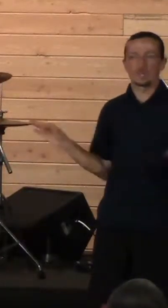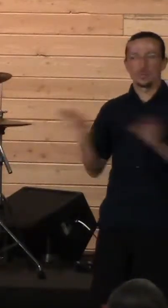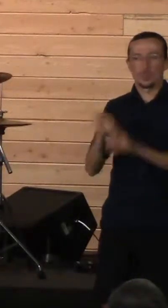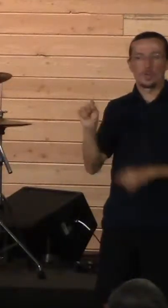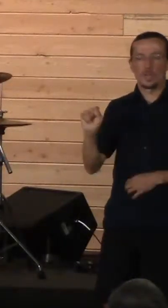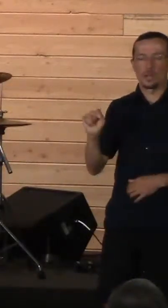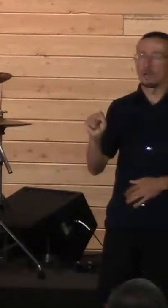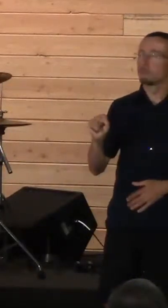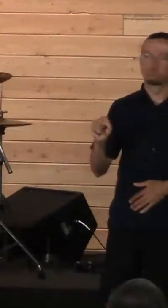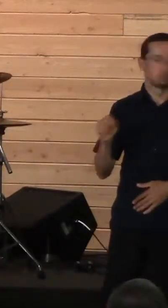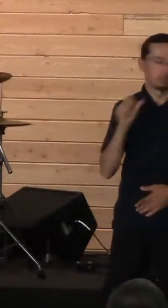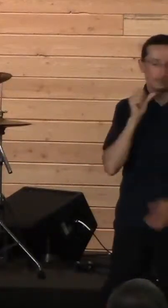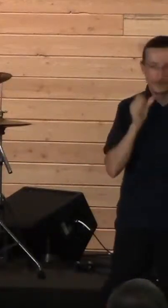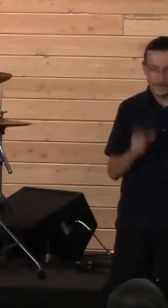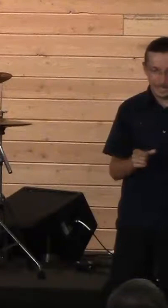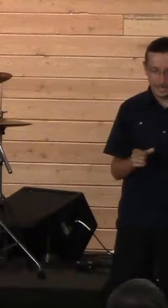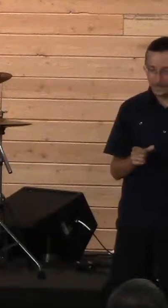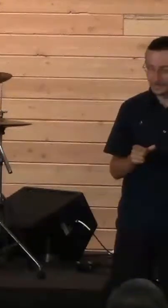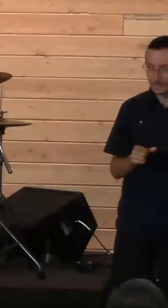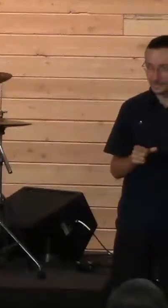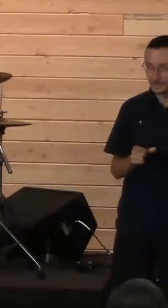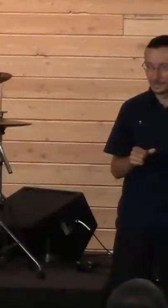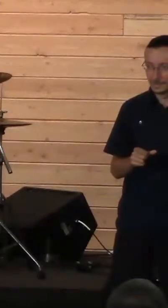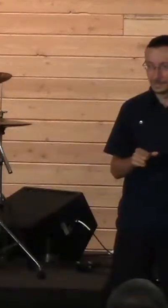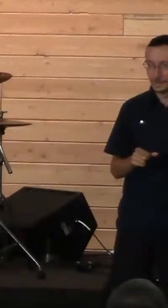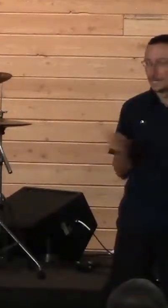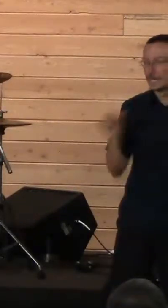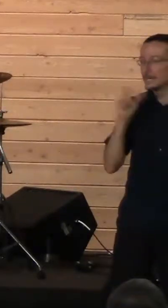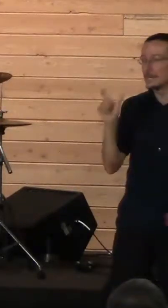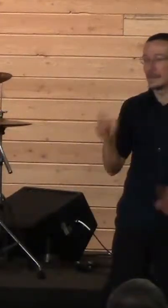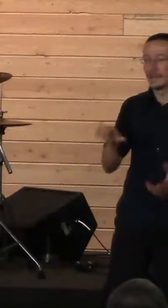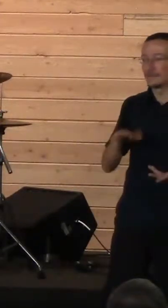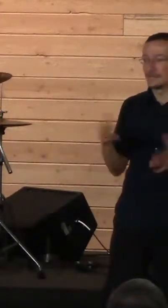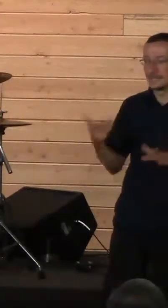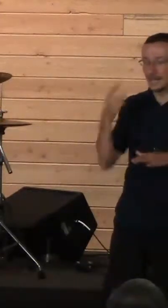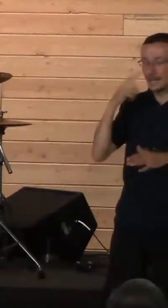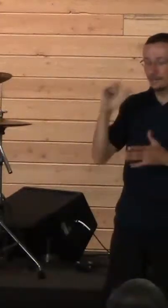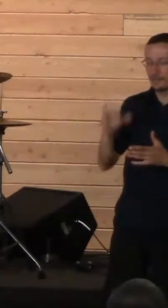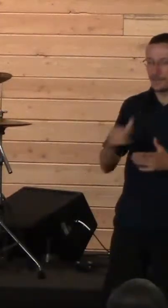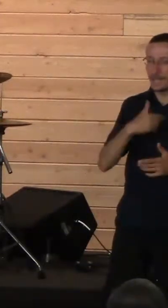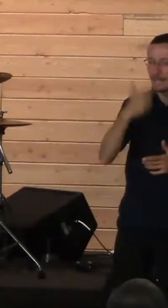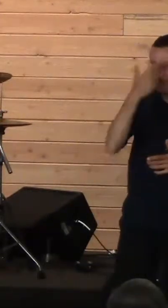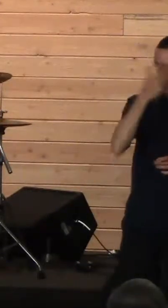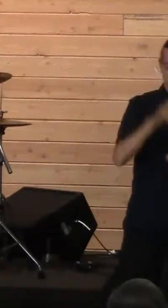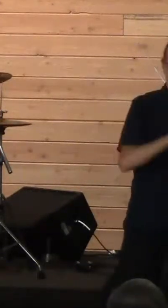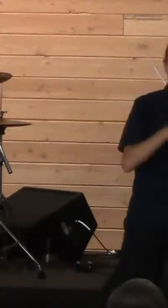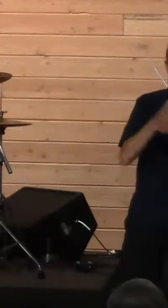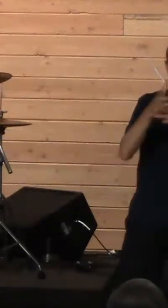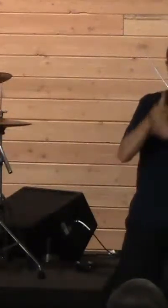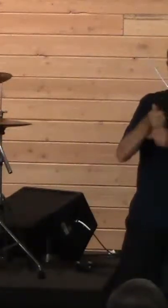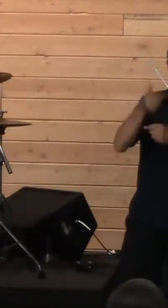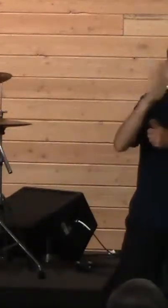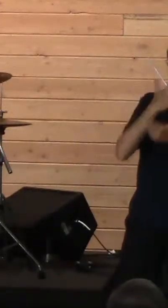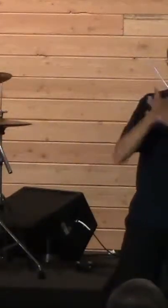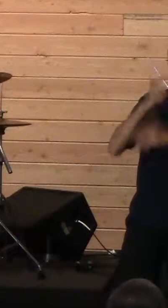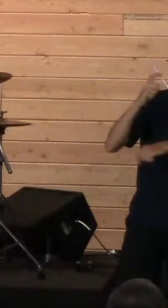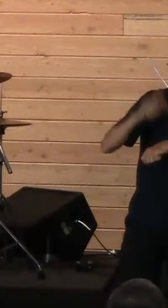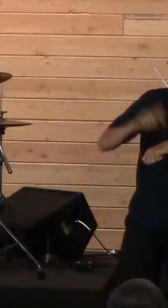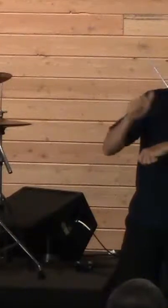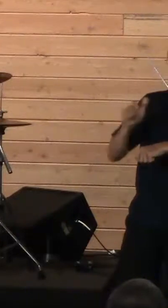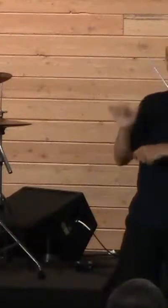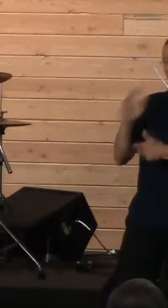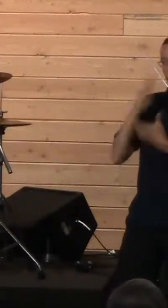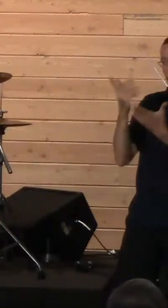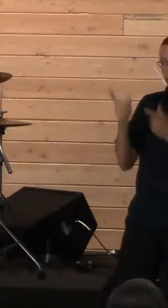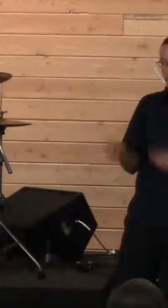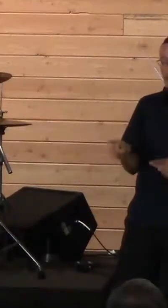life. He didn't have to die for that. I think he trusted in God's good timing that that would happen and he didn't